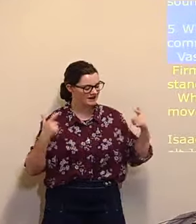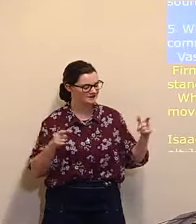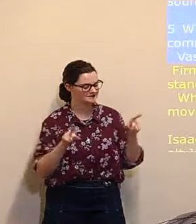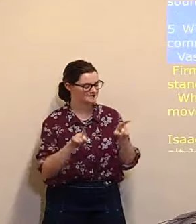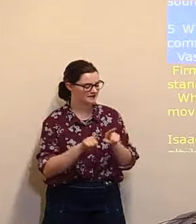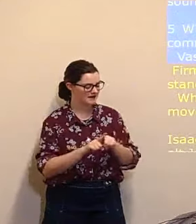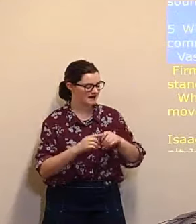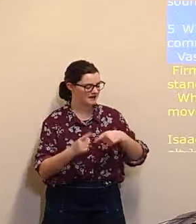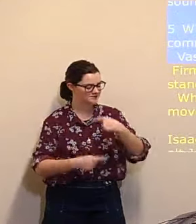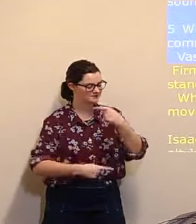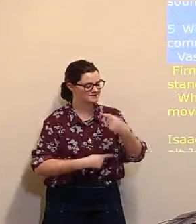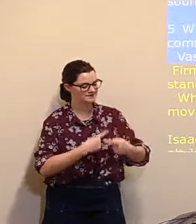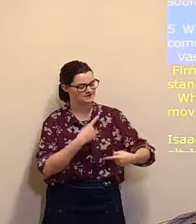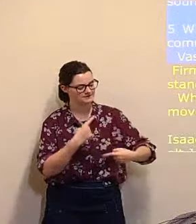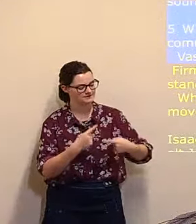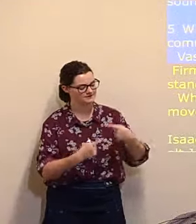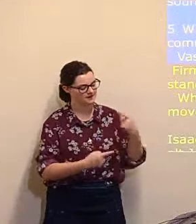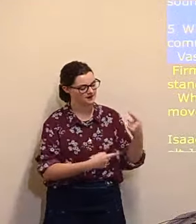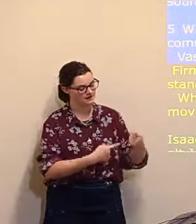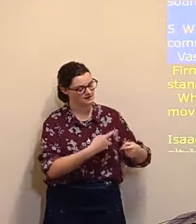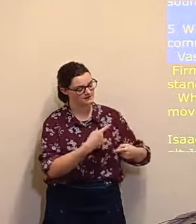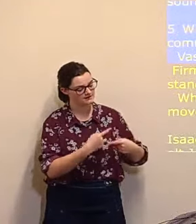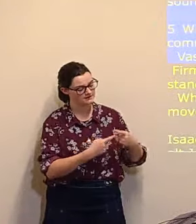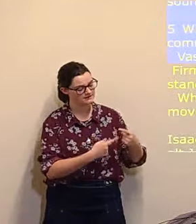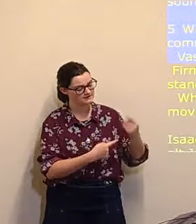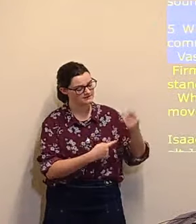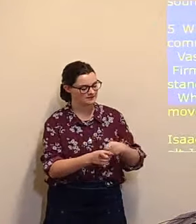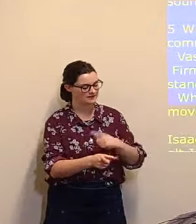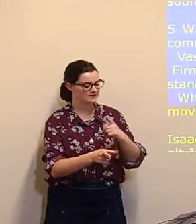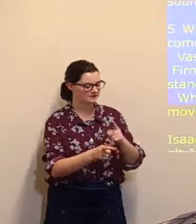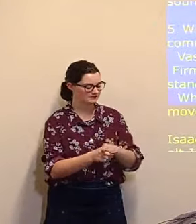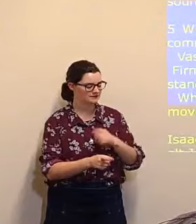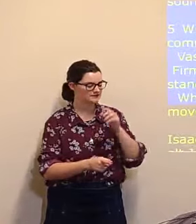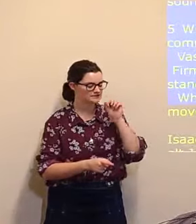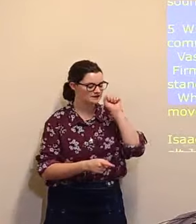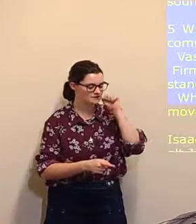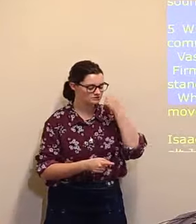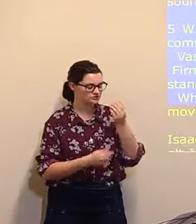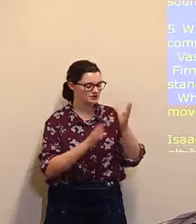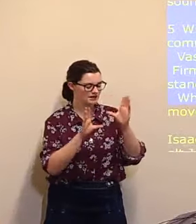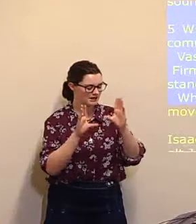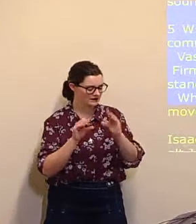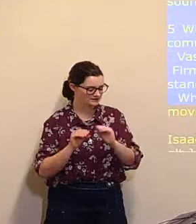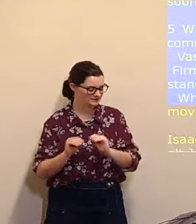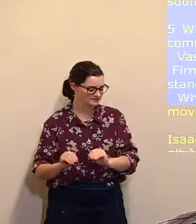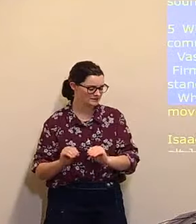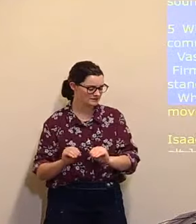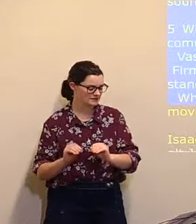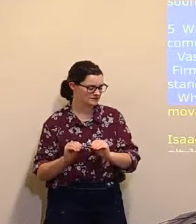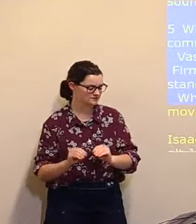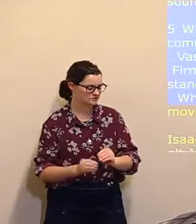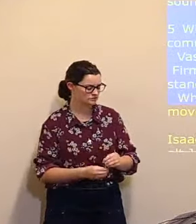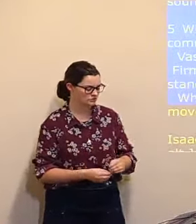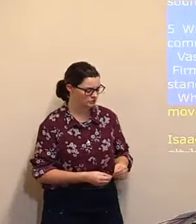us that it's a living In Chelsea's tomb